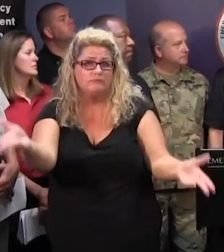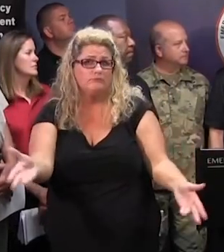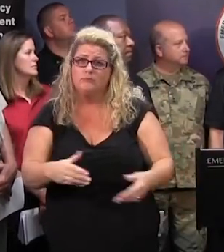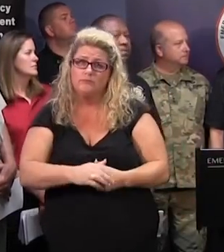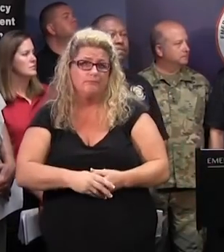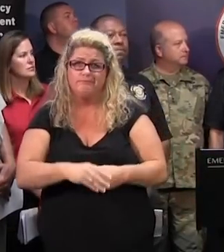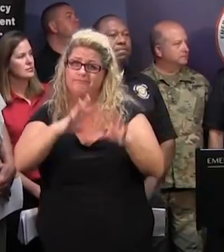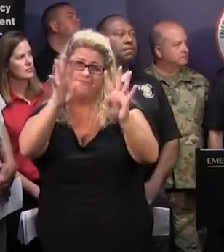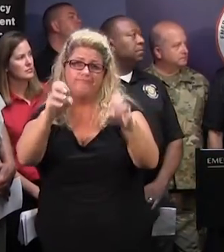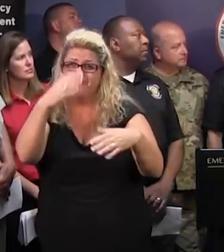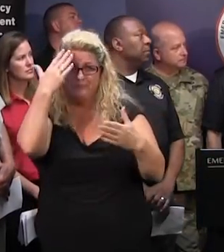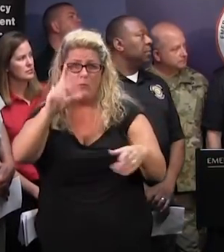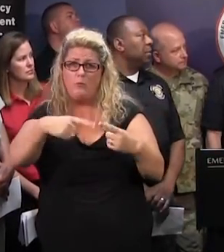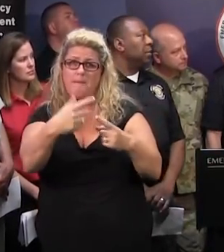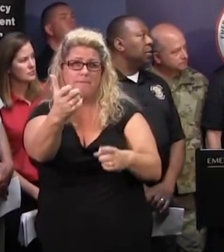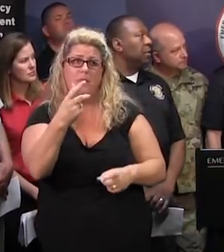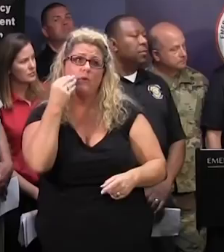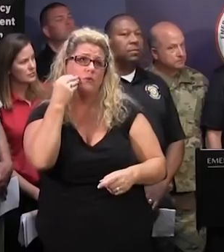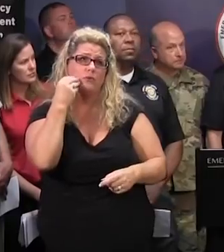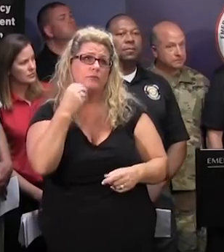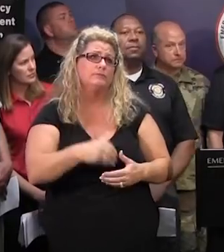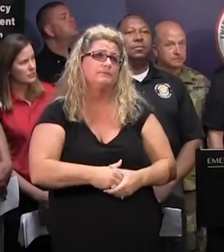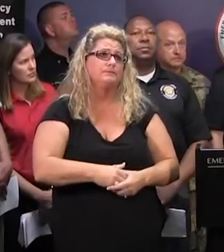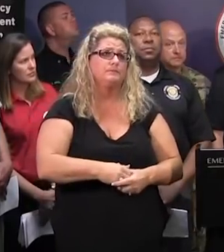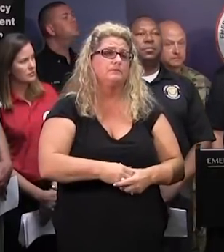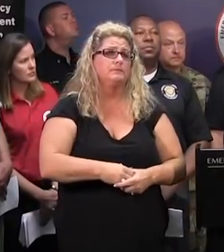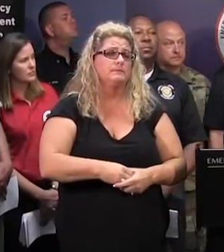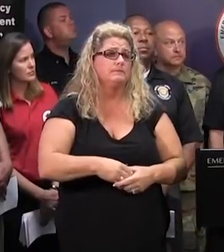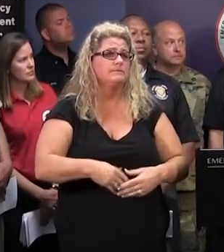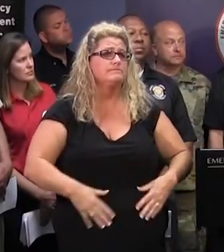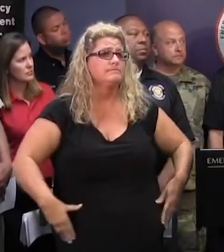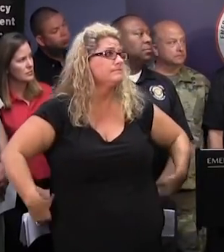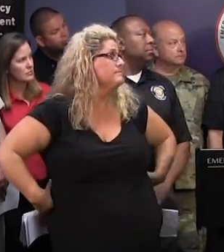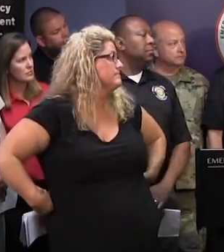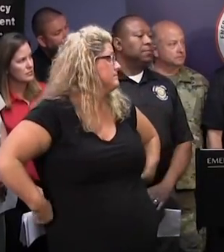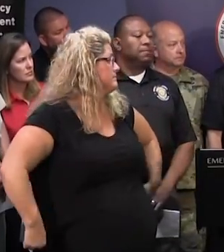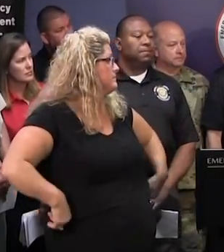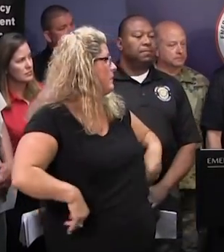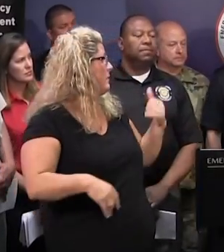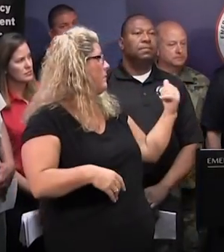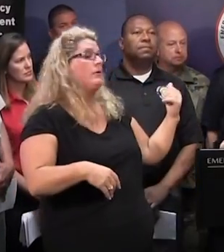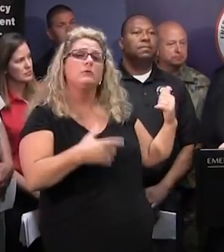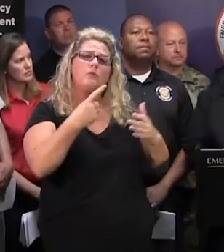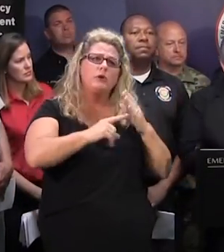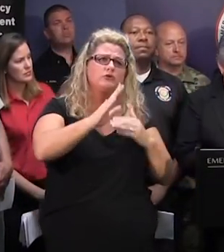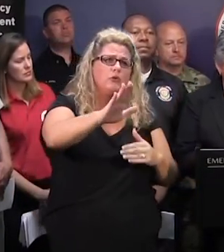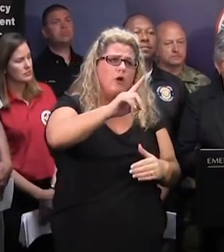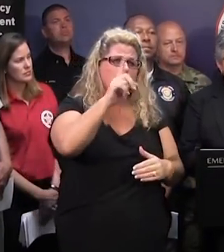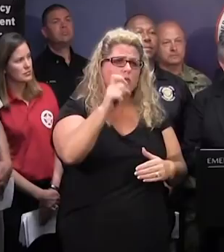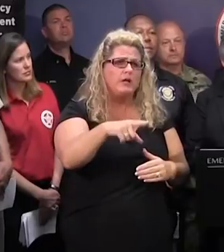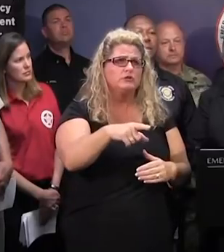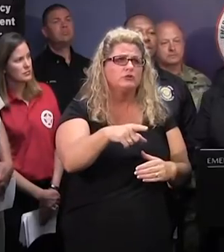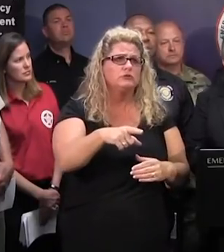Yes, ma'am. Any updates on... Okay. Go ahead. What's that? What was the question?